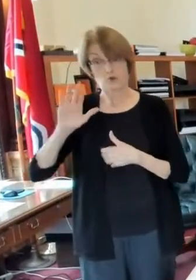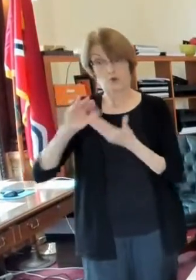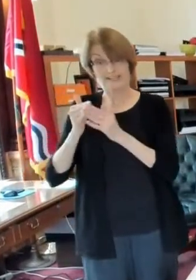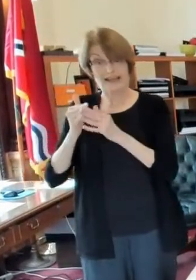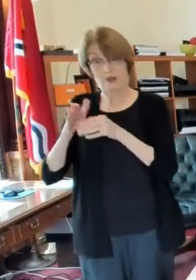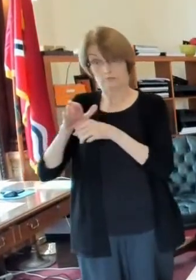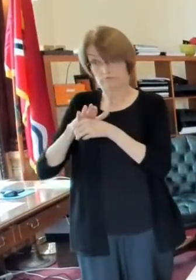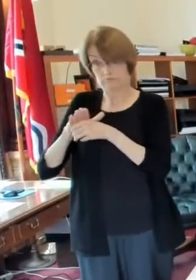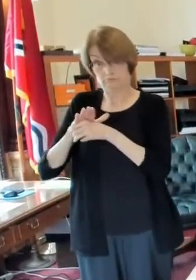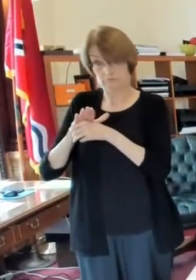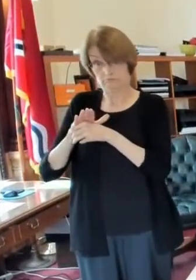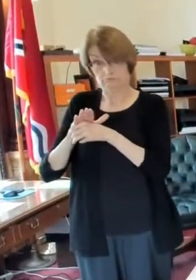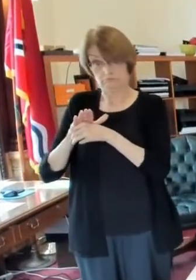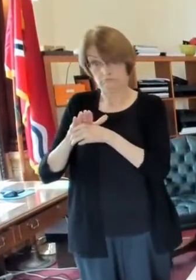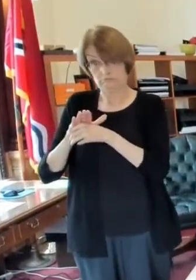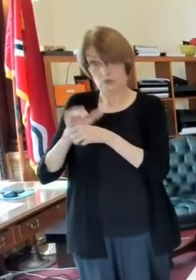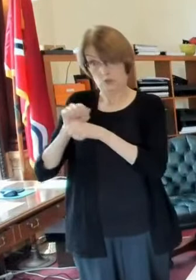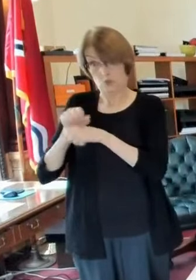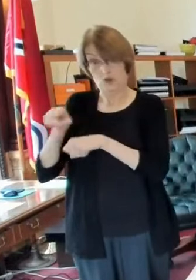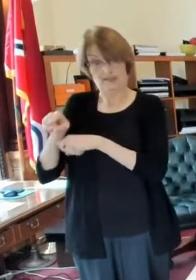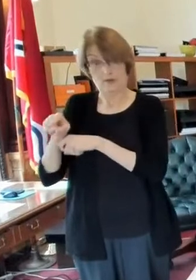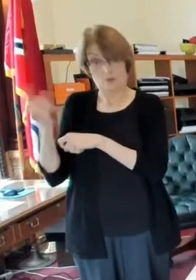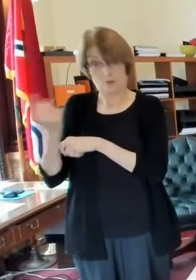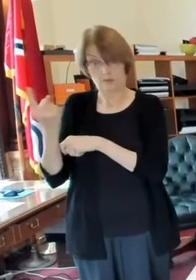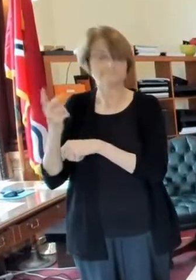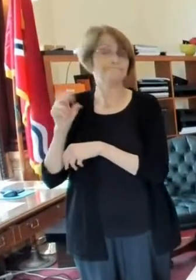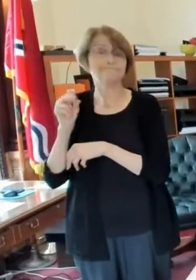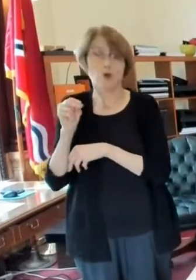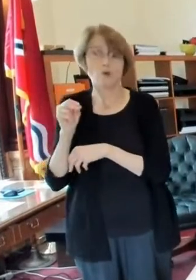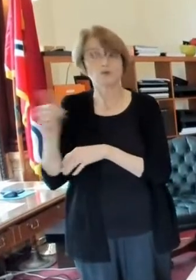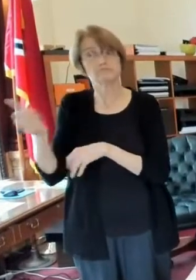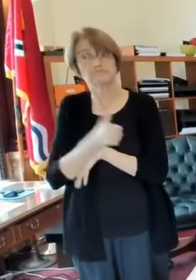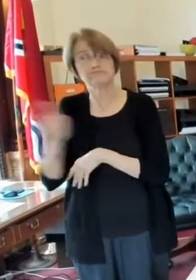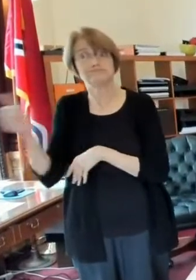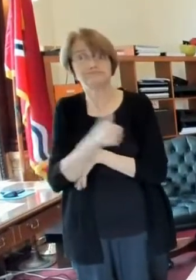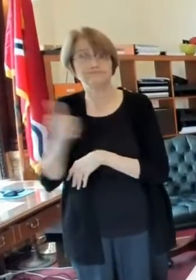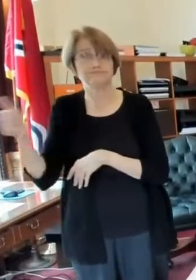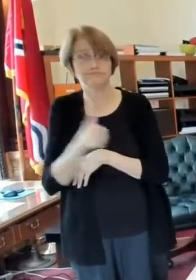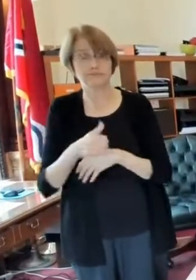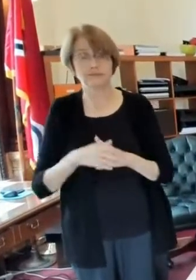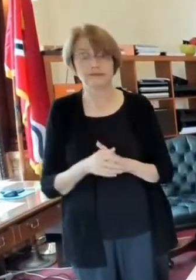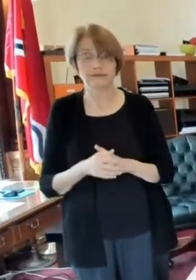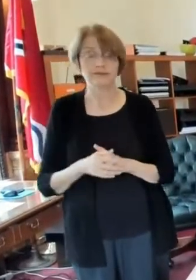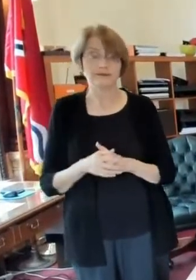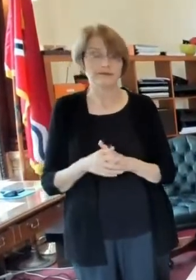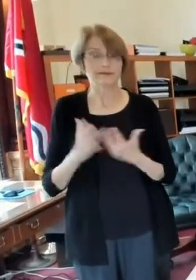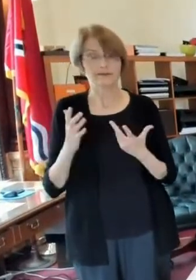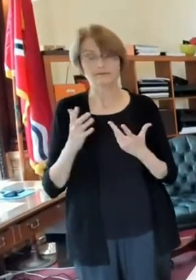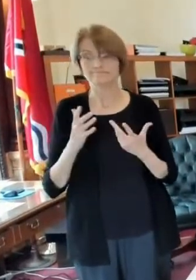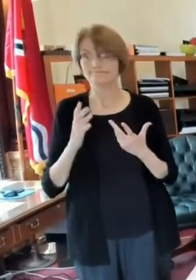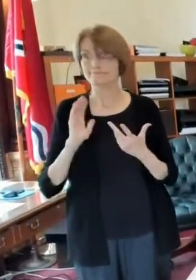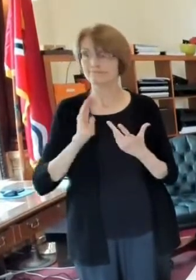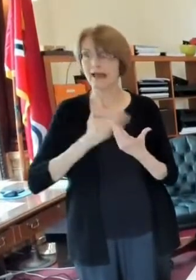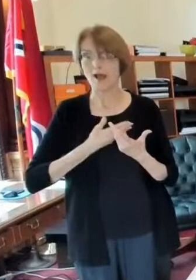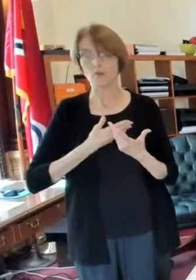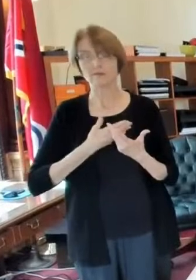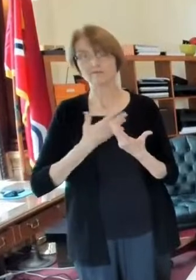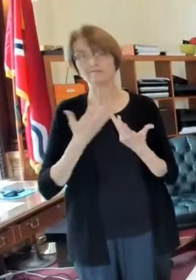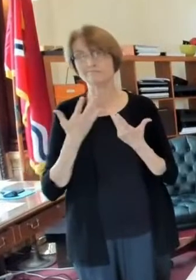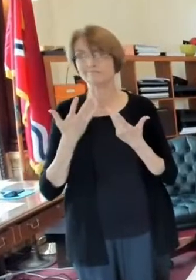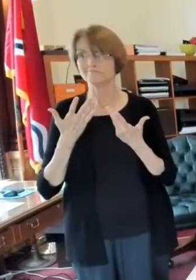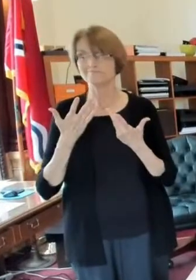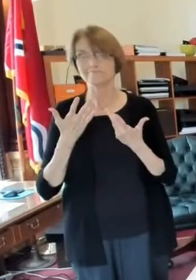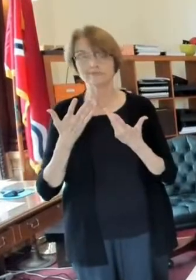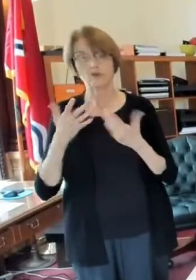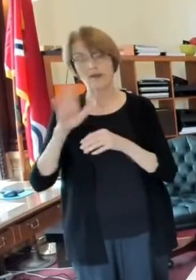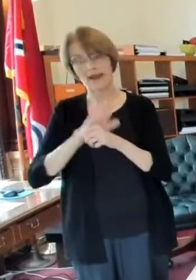so um i think you know that we're a very transient society so i i think that'll work fine